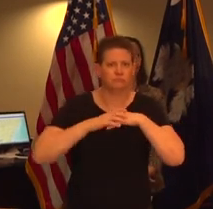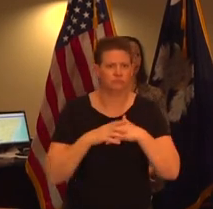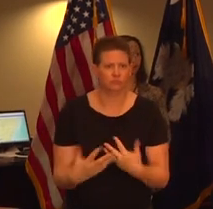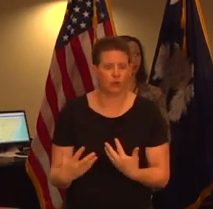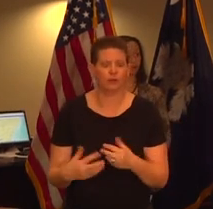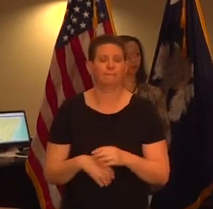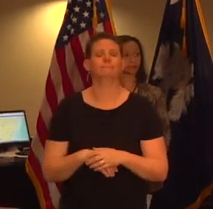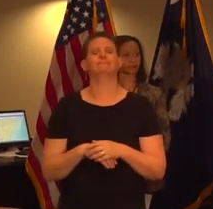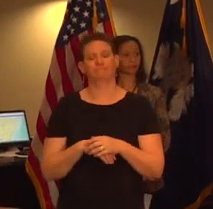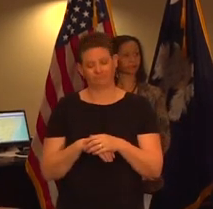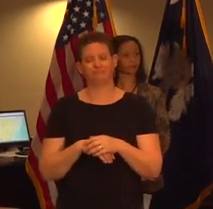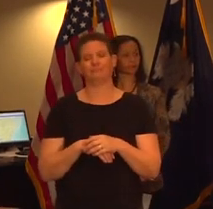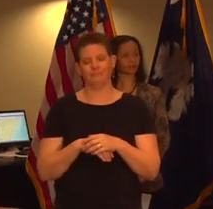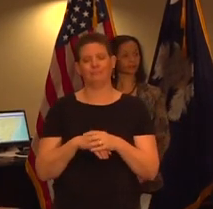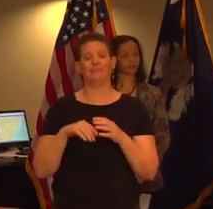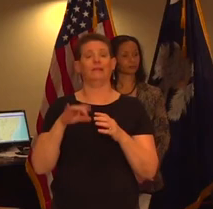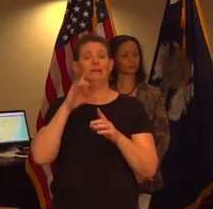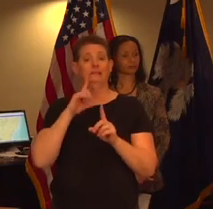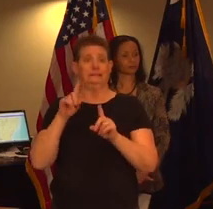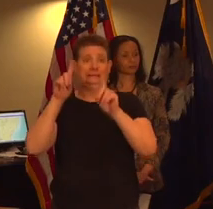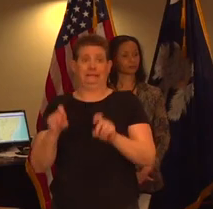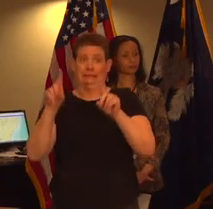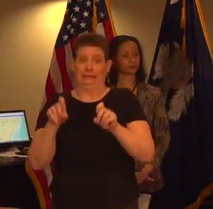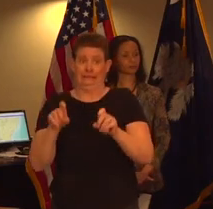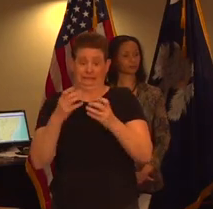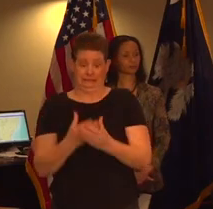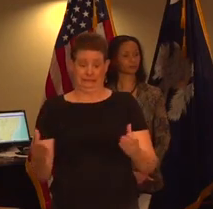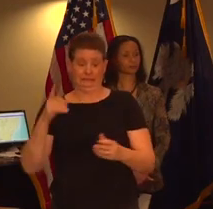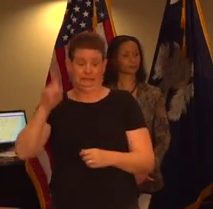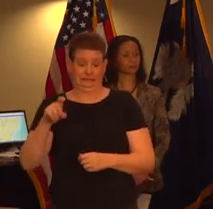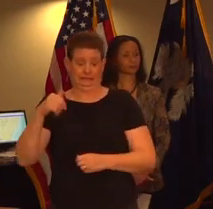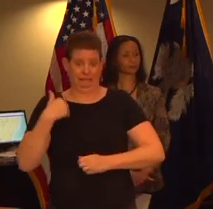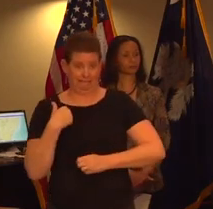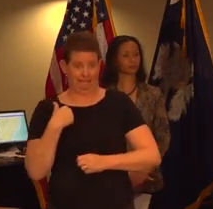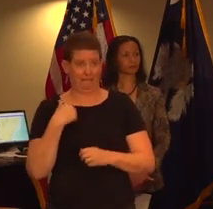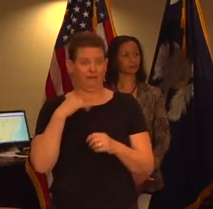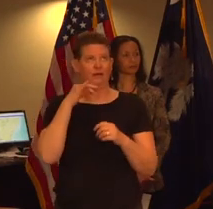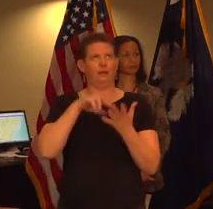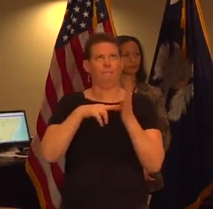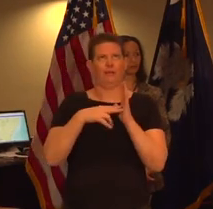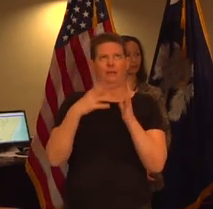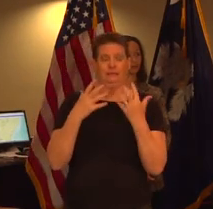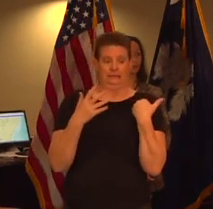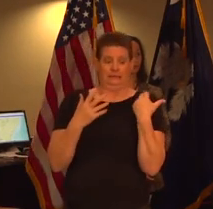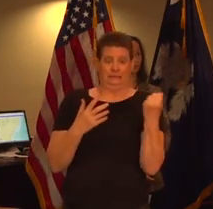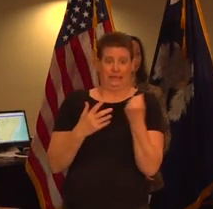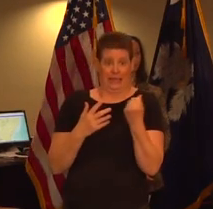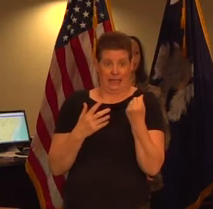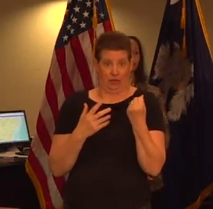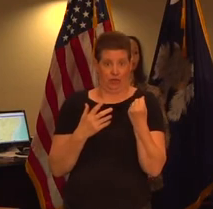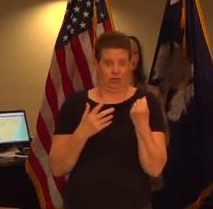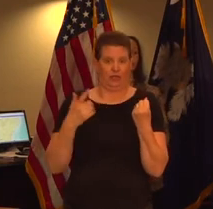shortage of testing material that the public health lab had on saturday so we had to